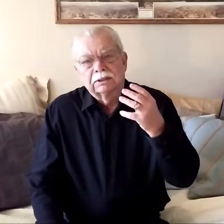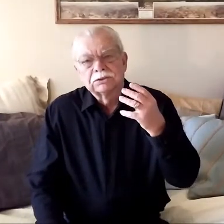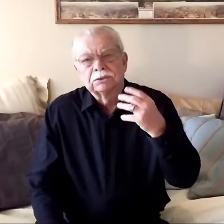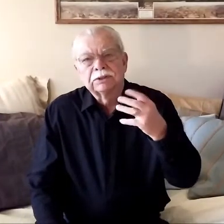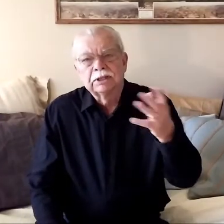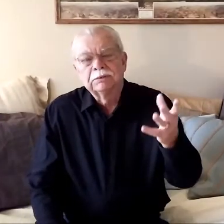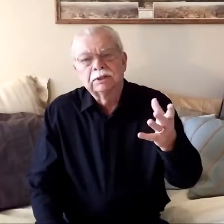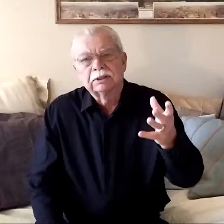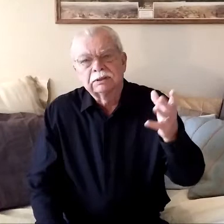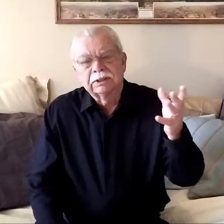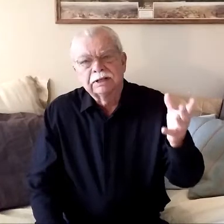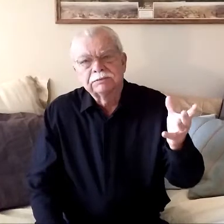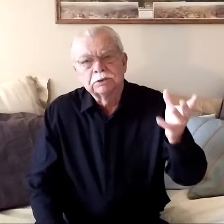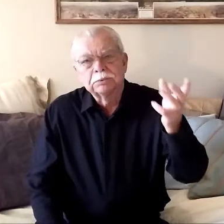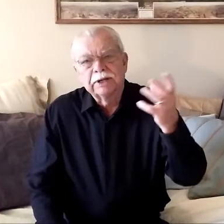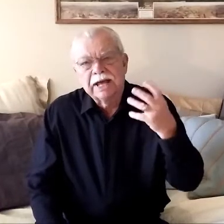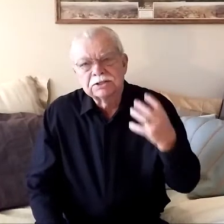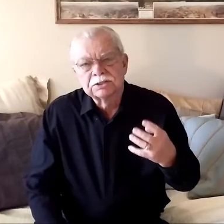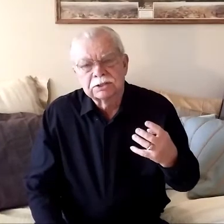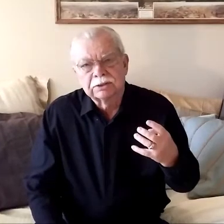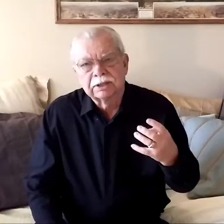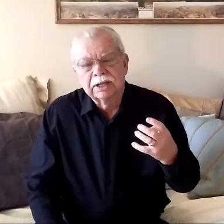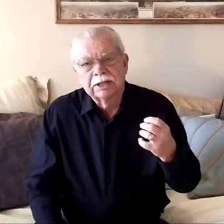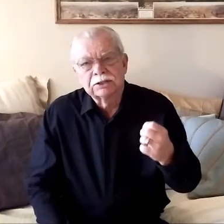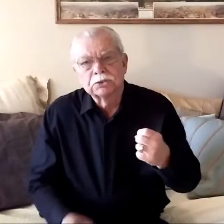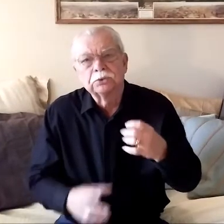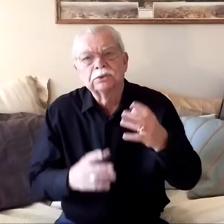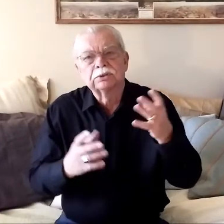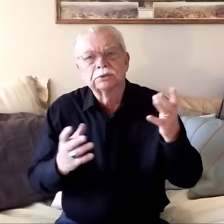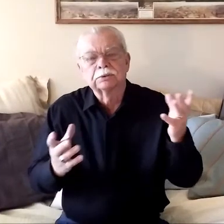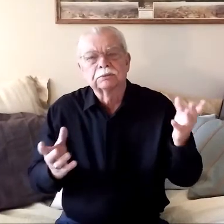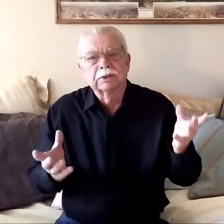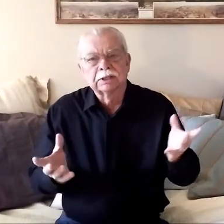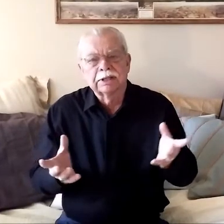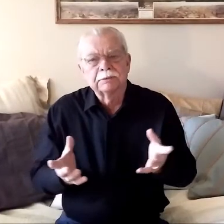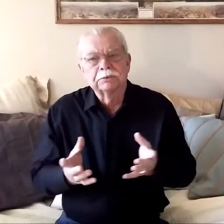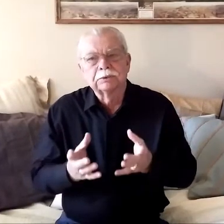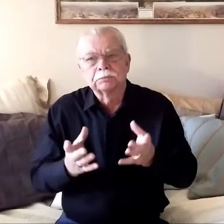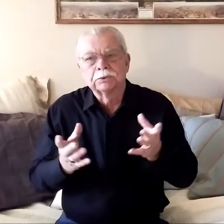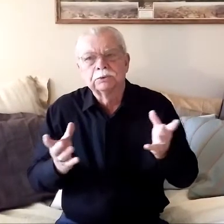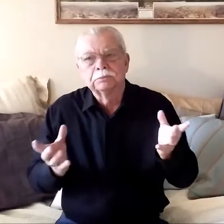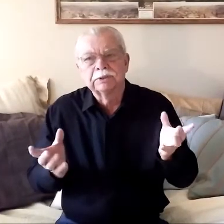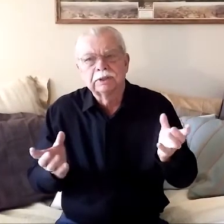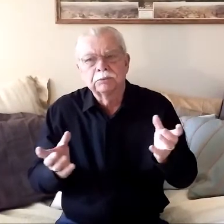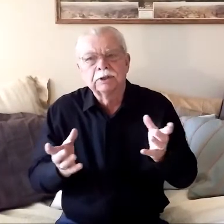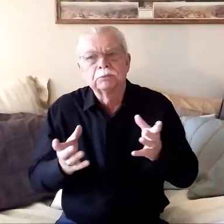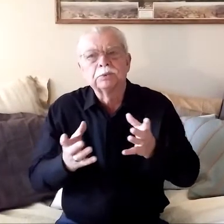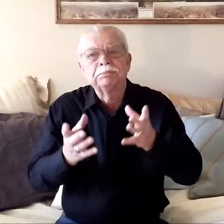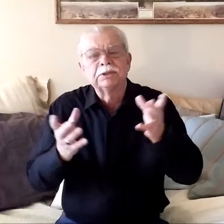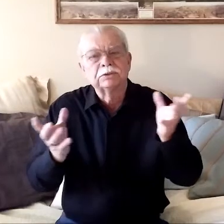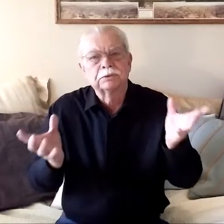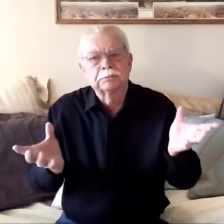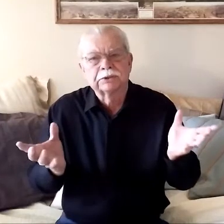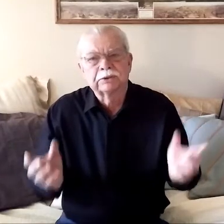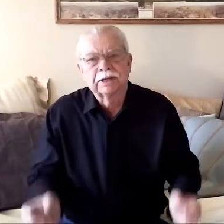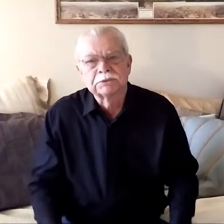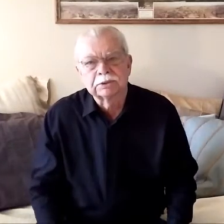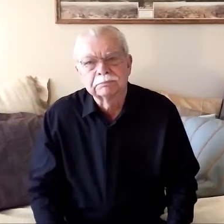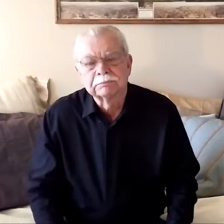so tamar left and put ashes on her head and tore her elaborate robe and went weeping to her brother absalom